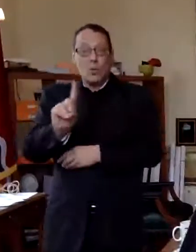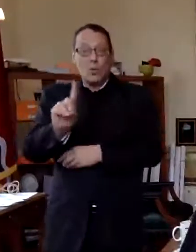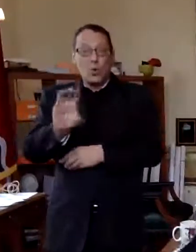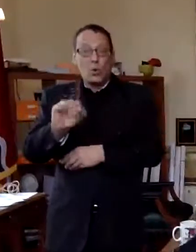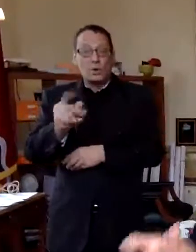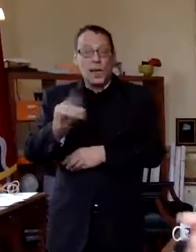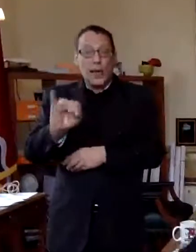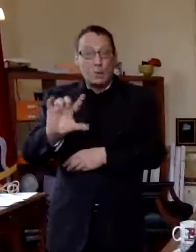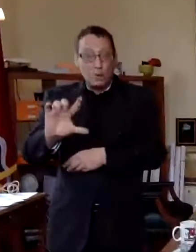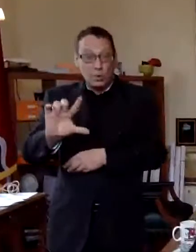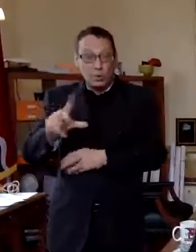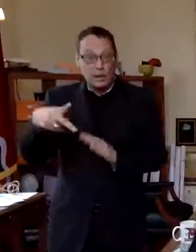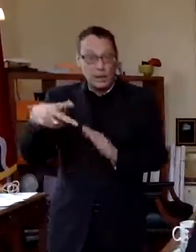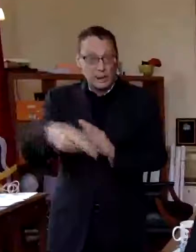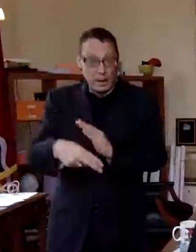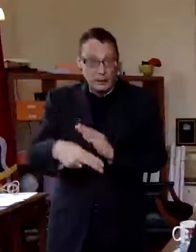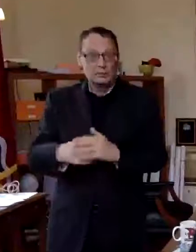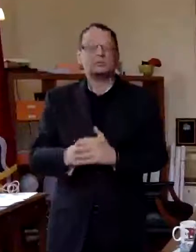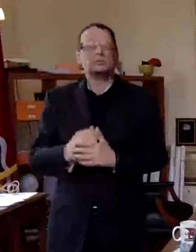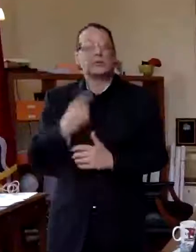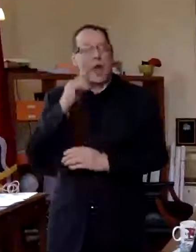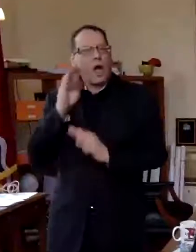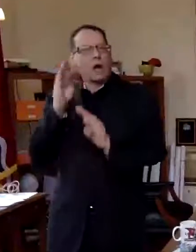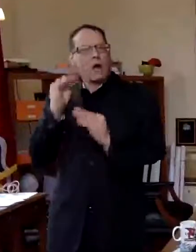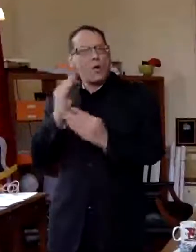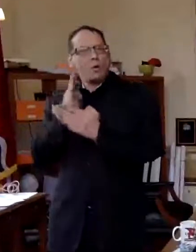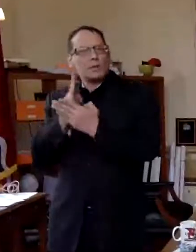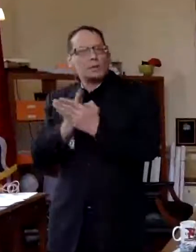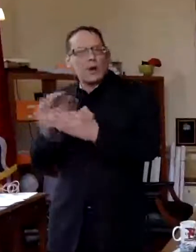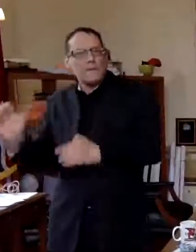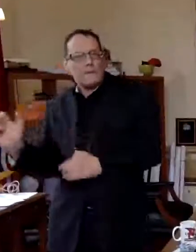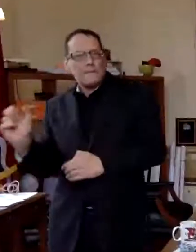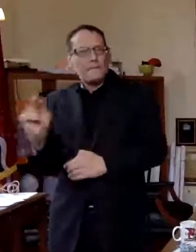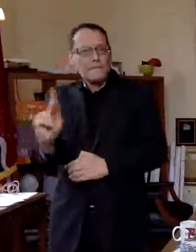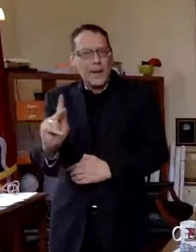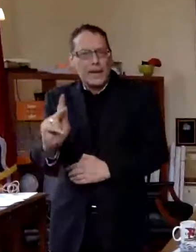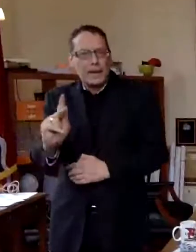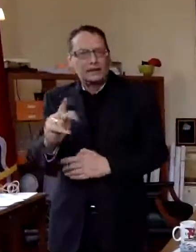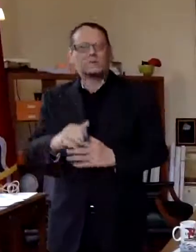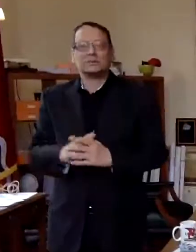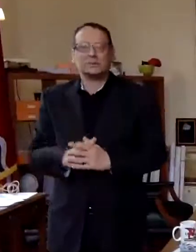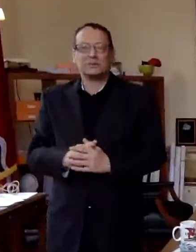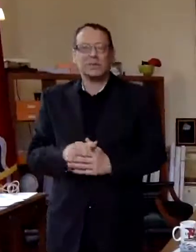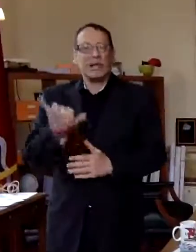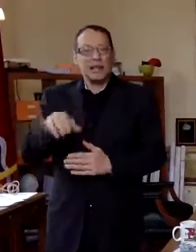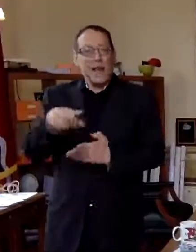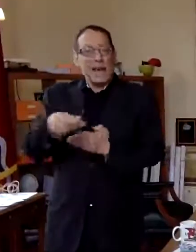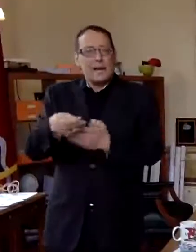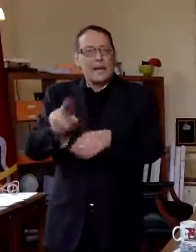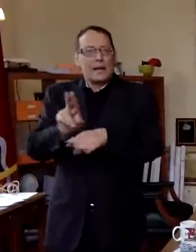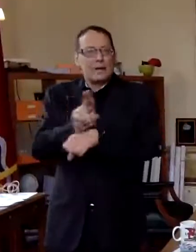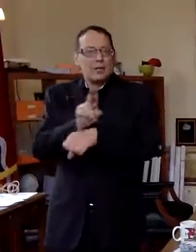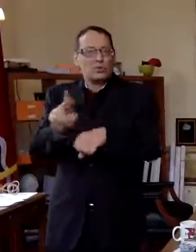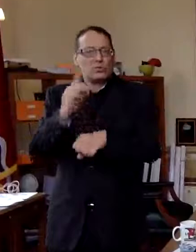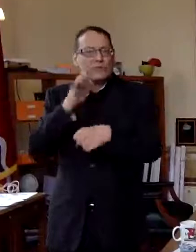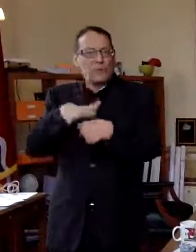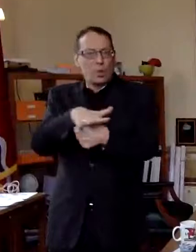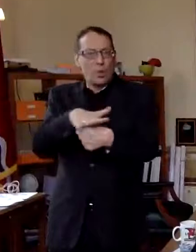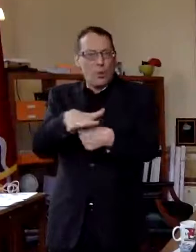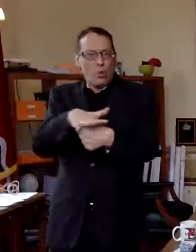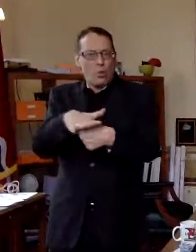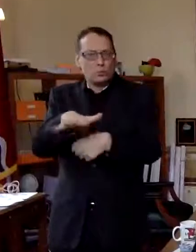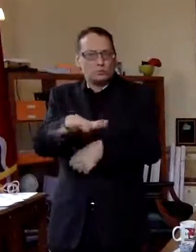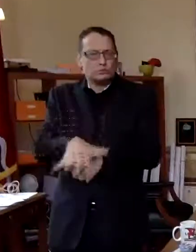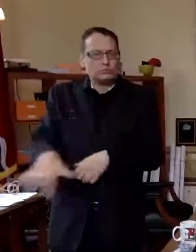very tough one i i hope we're going to be able to bring some of that back which is the capital that is spent uh at the local level